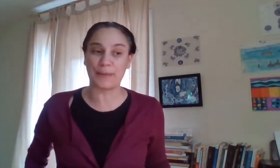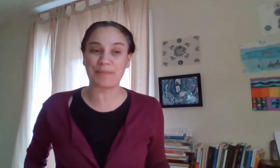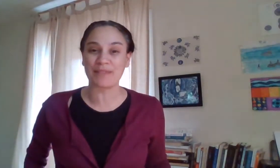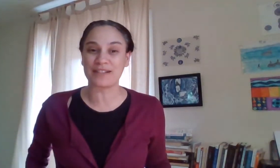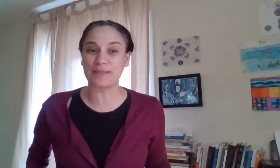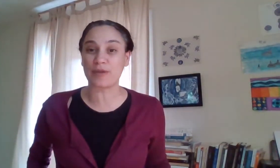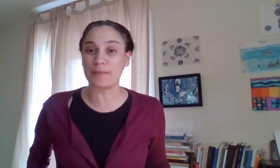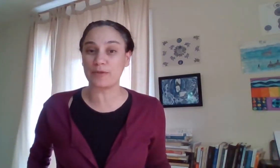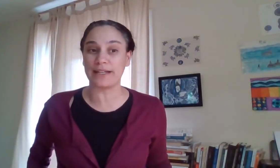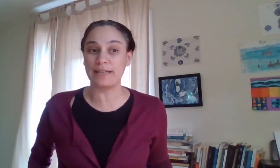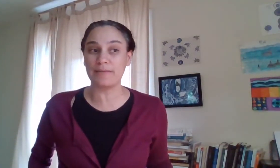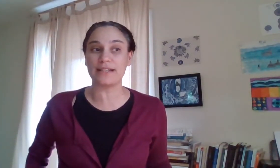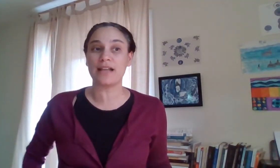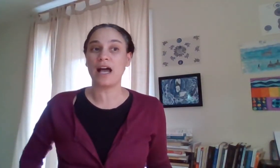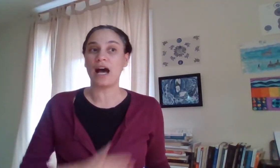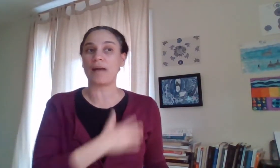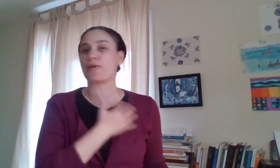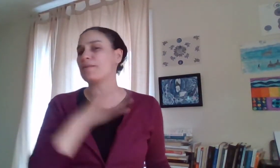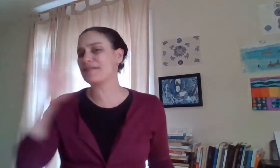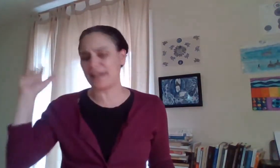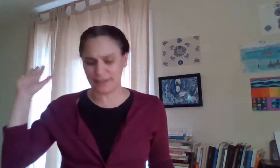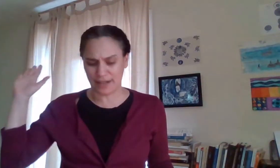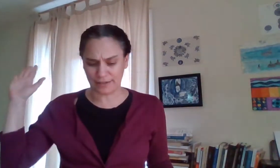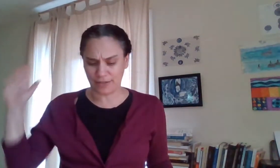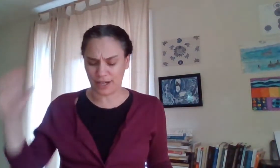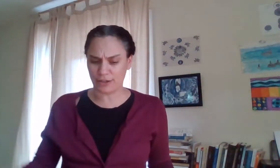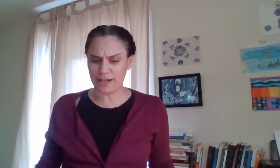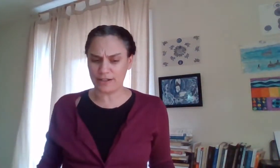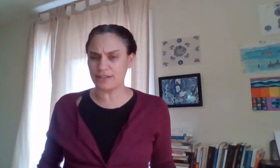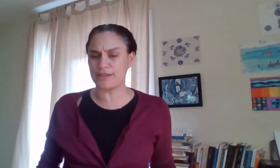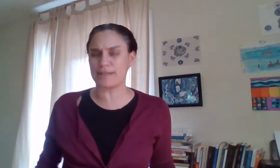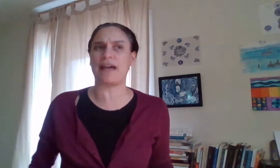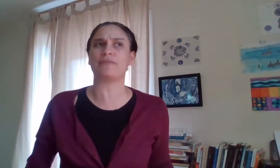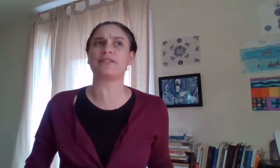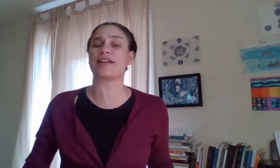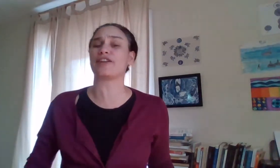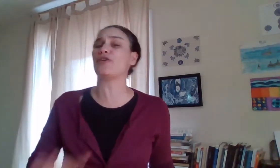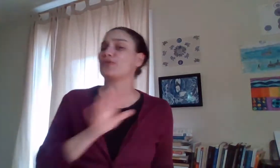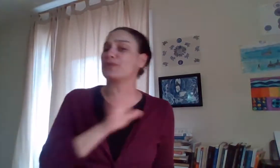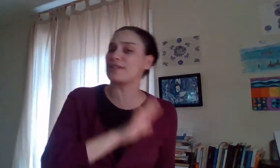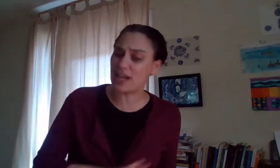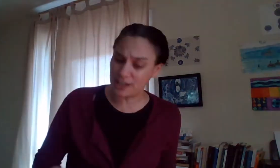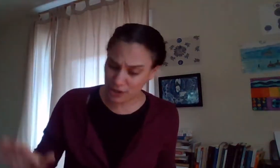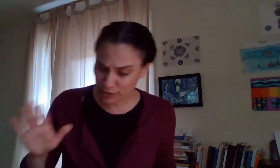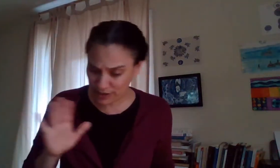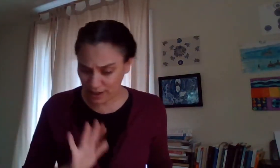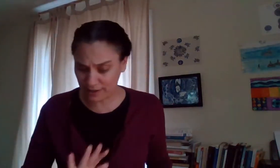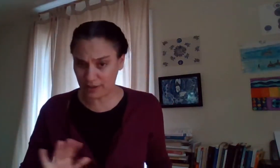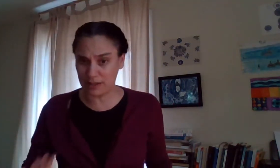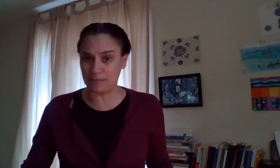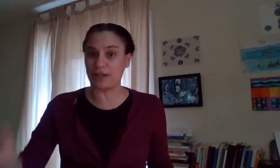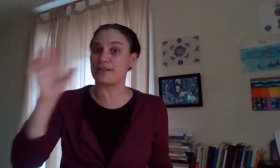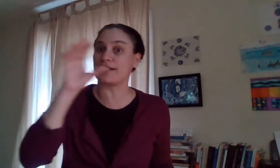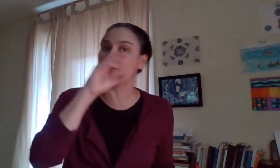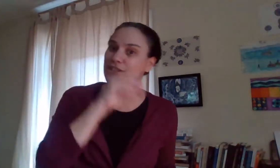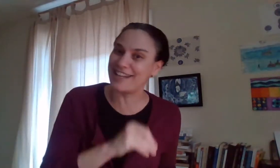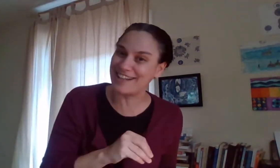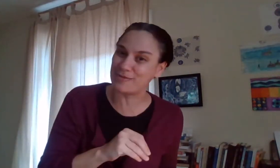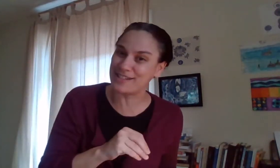subscribe to my email list i promised i i try not to spam on this i know during the challenge there was a lot of emails because each day i was